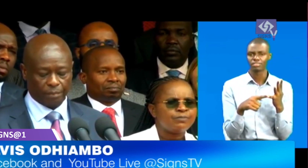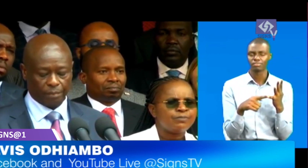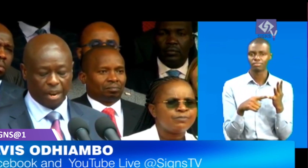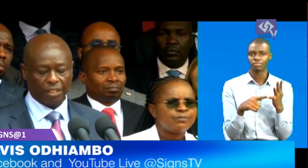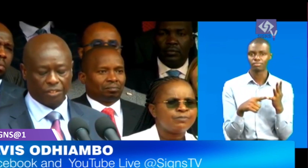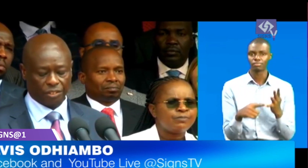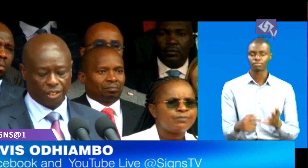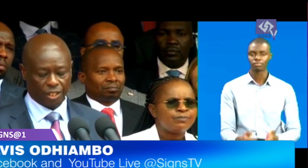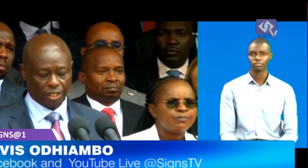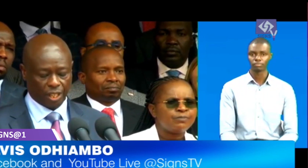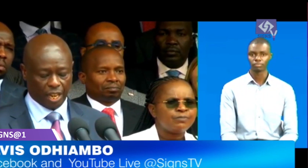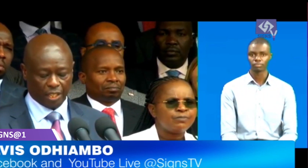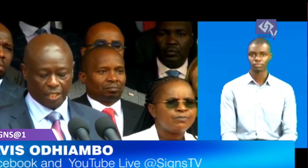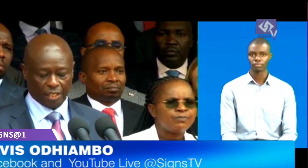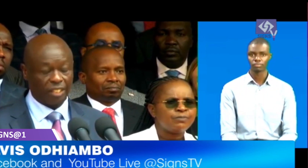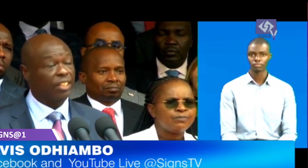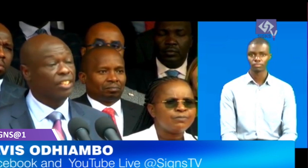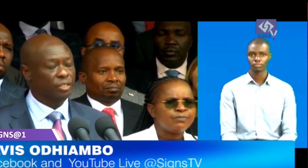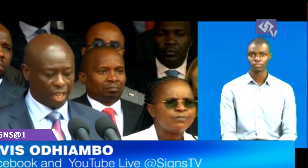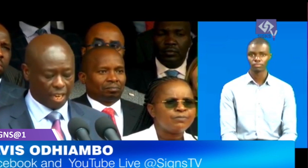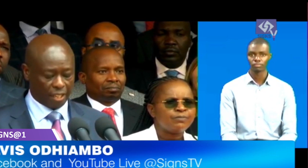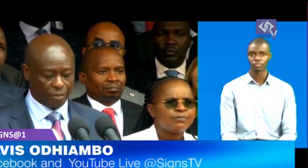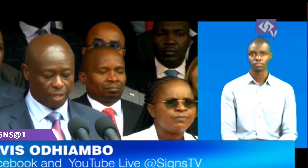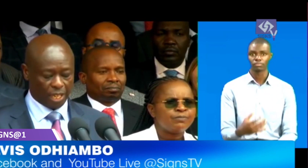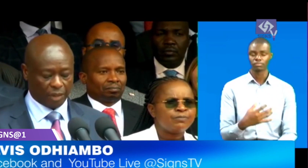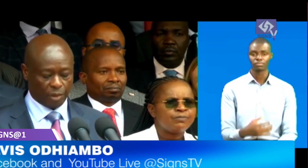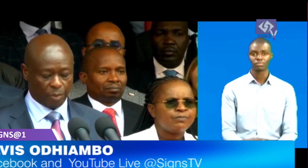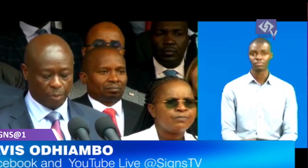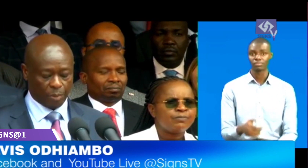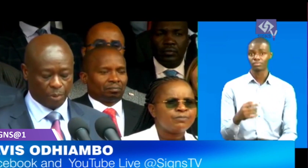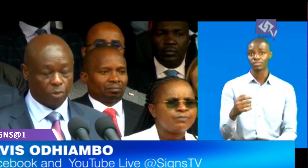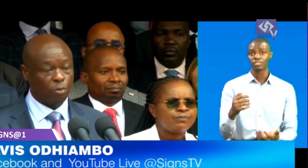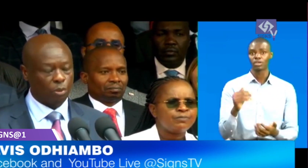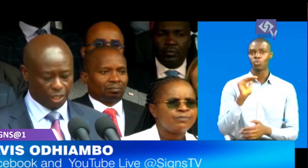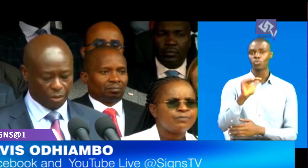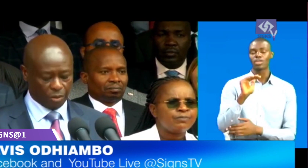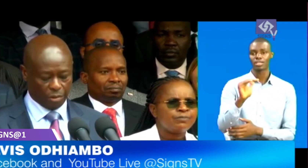banks. And in this regard, we ask our people to be on the lookout.